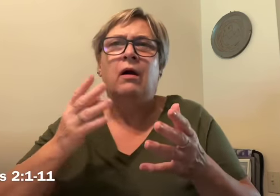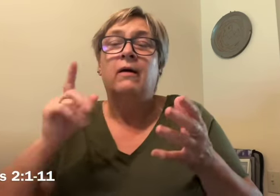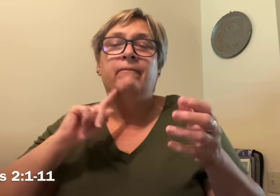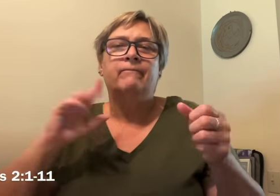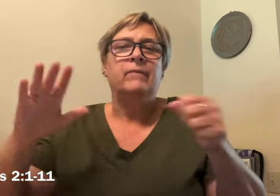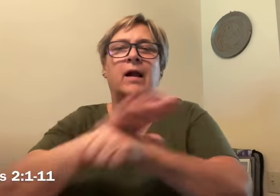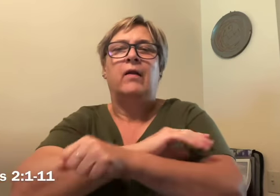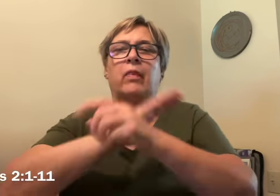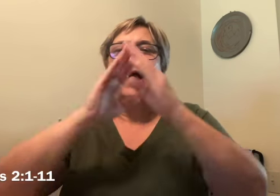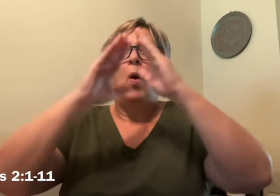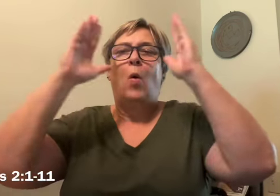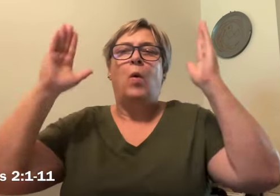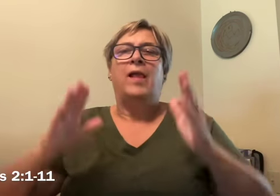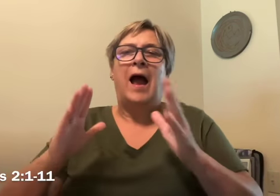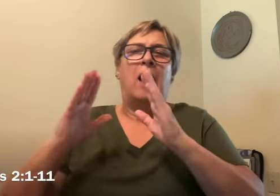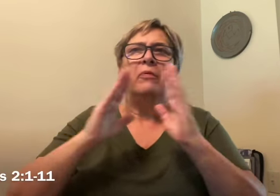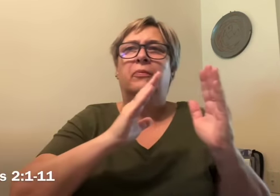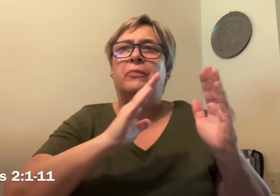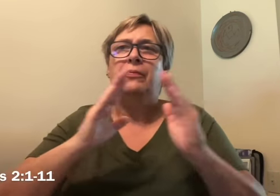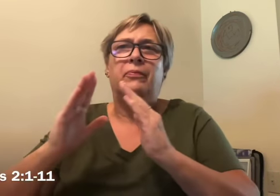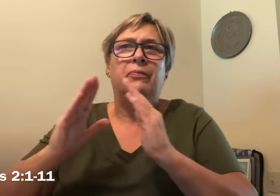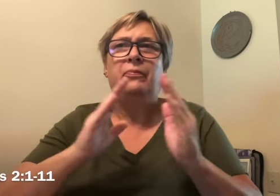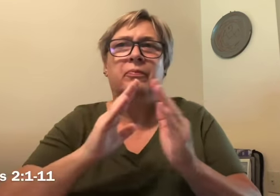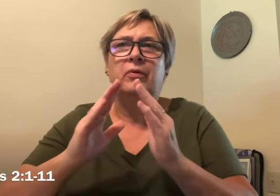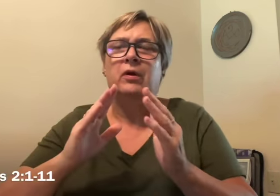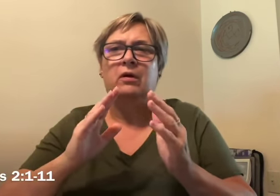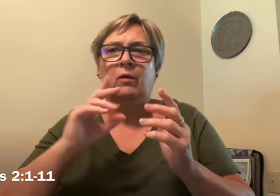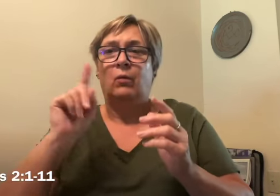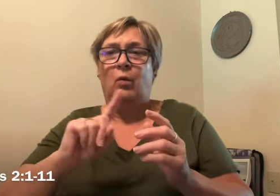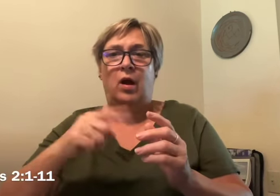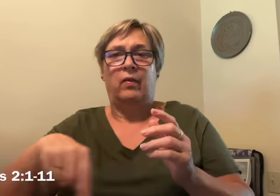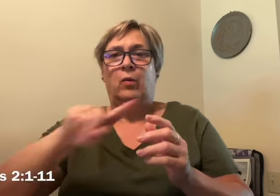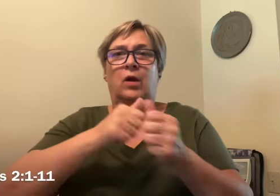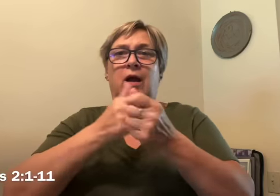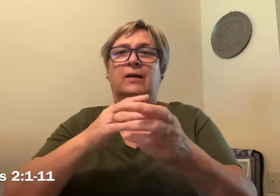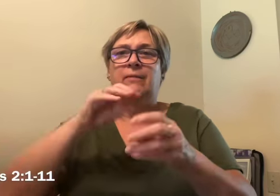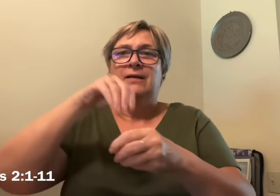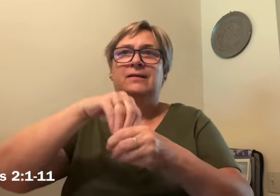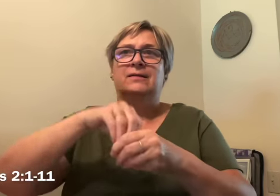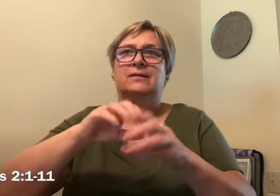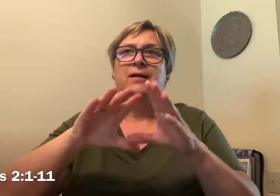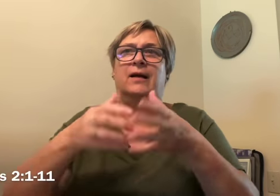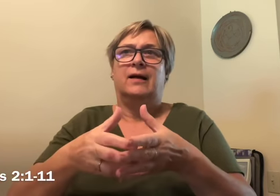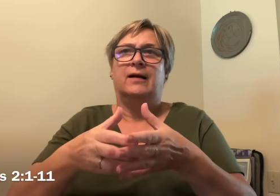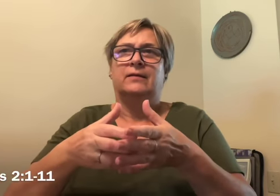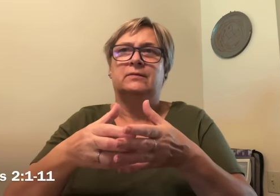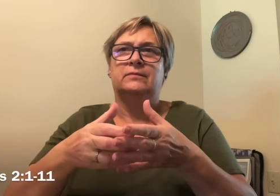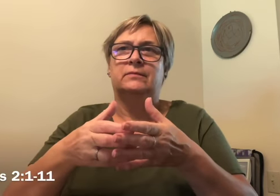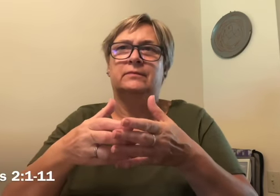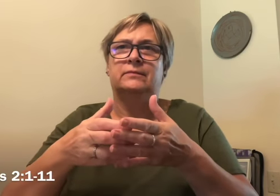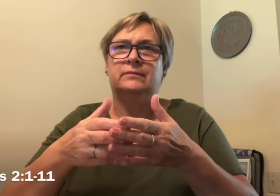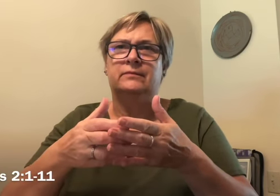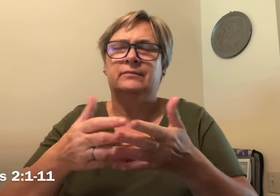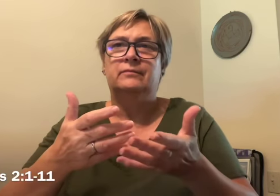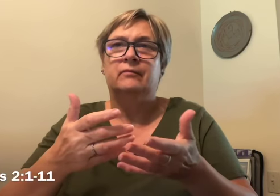wind and it filled the entire house in which they were and then there appeared to them